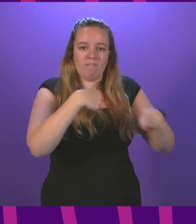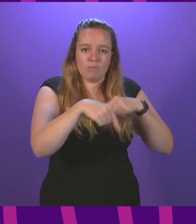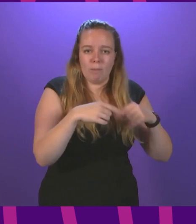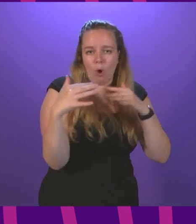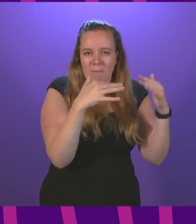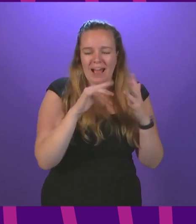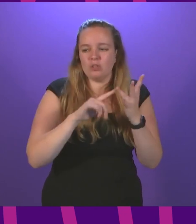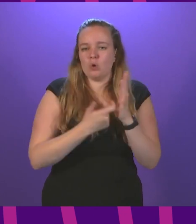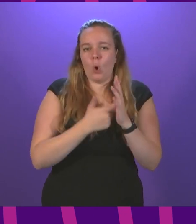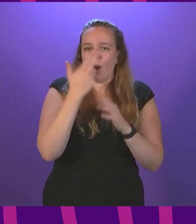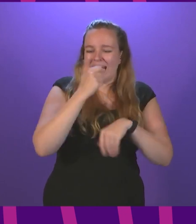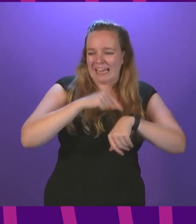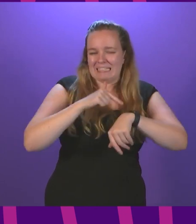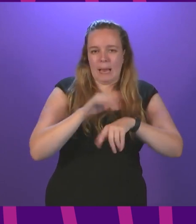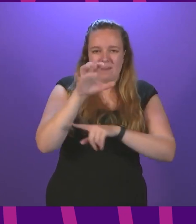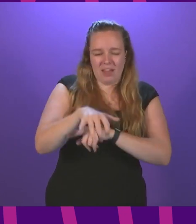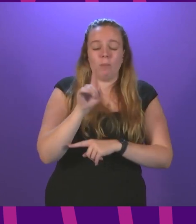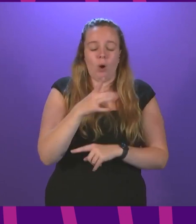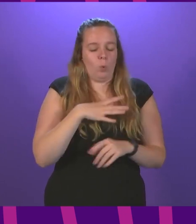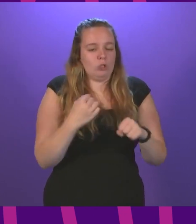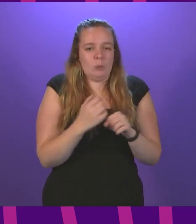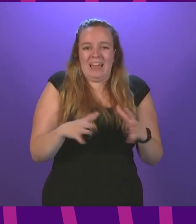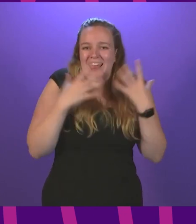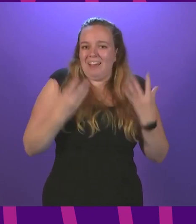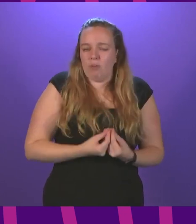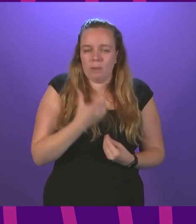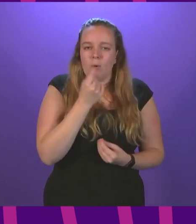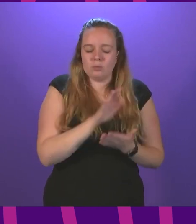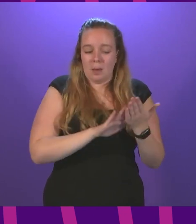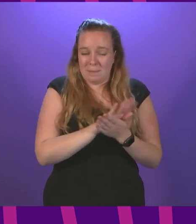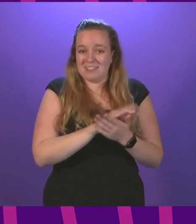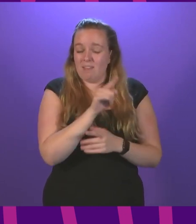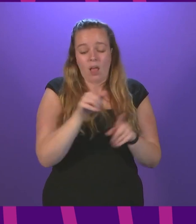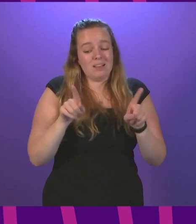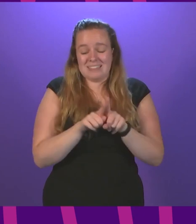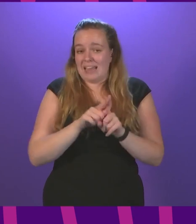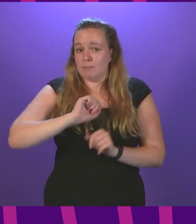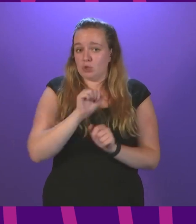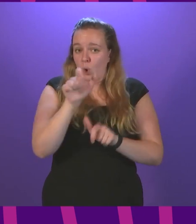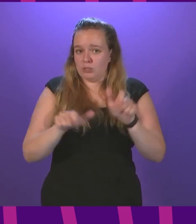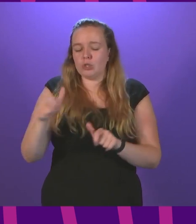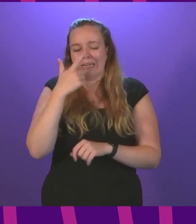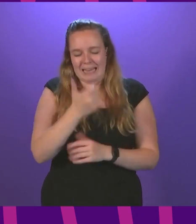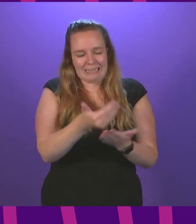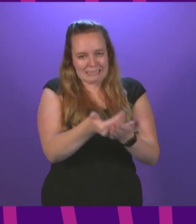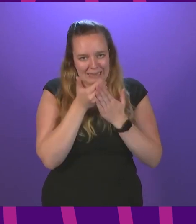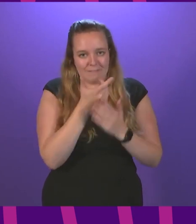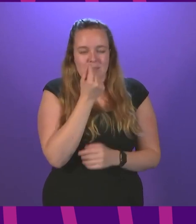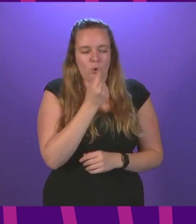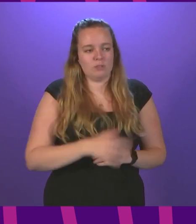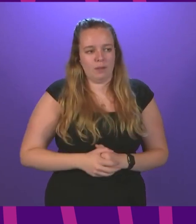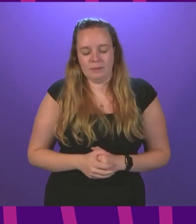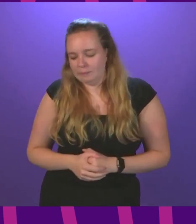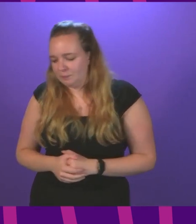or nighttime venues but we want to do everything possible to make sure that they just like scottish residents can do so as safely as possible